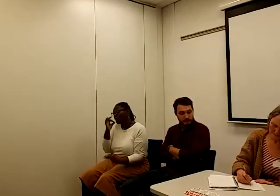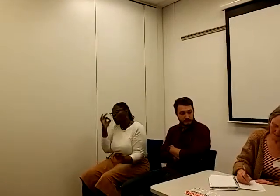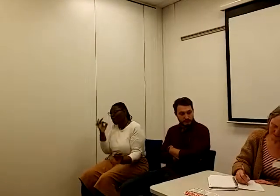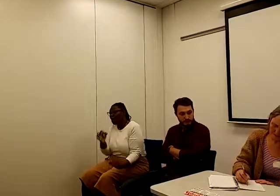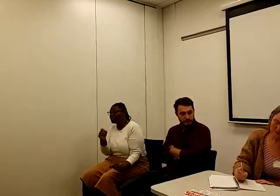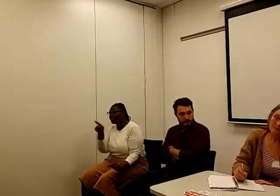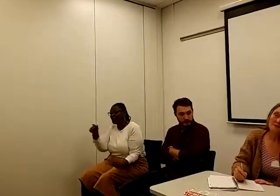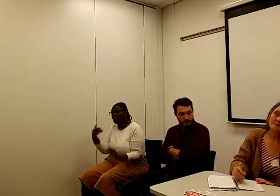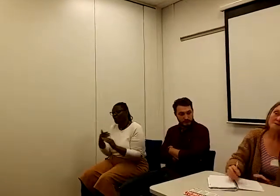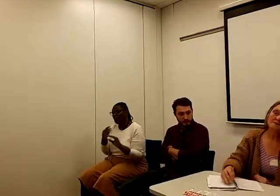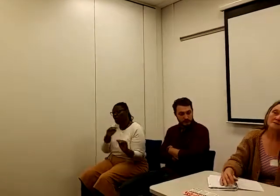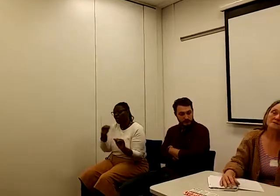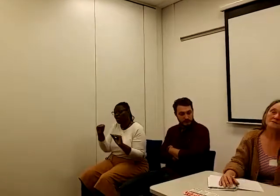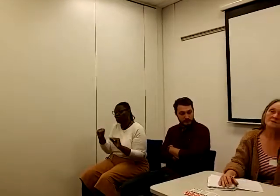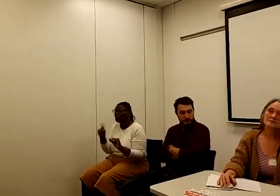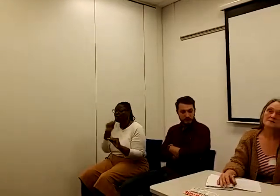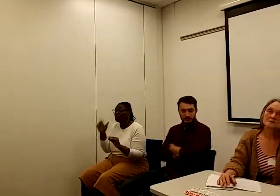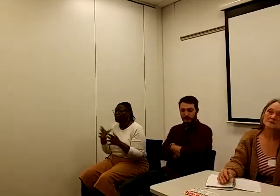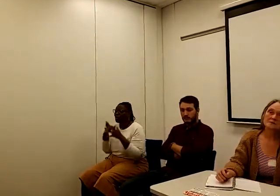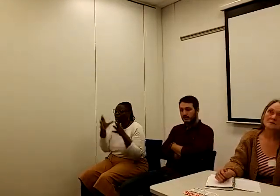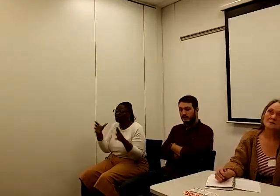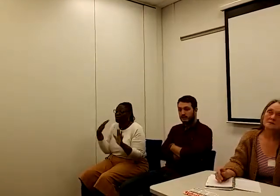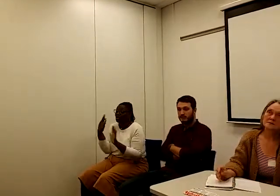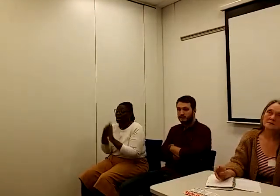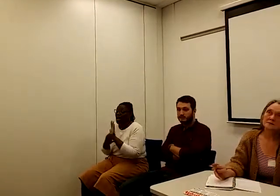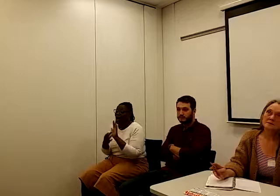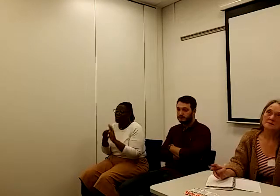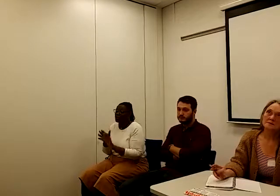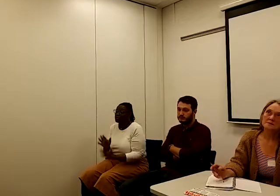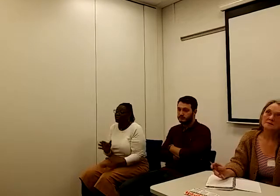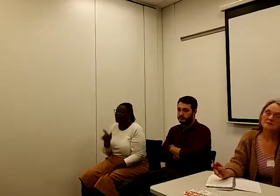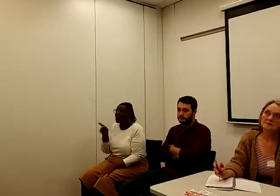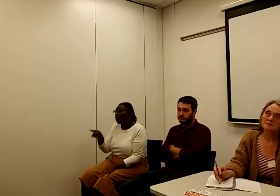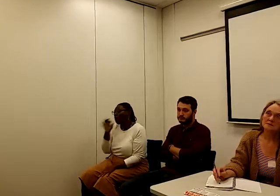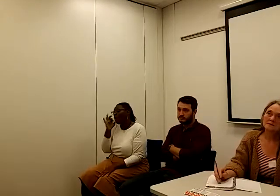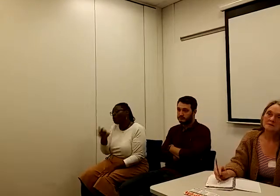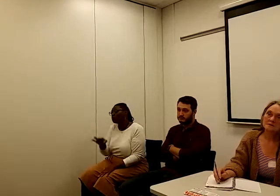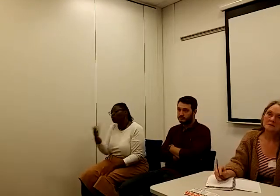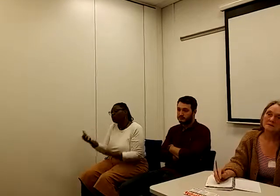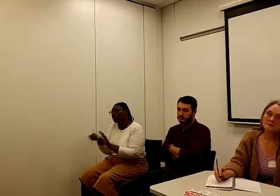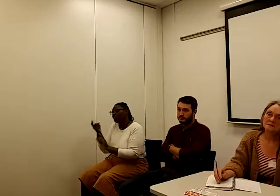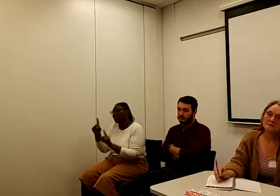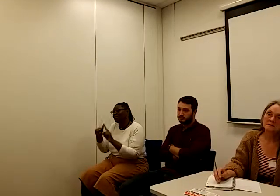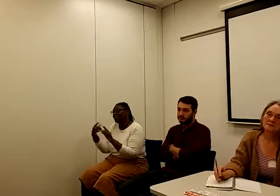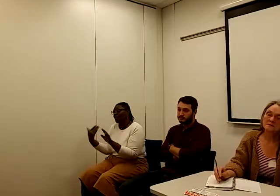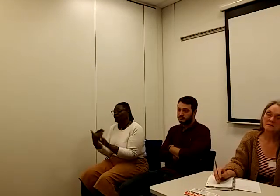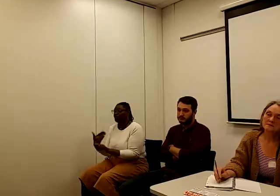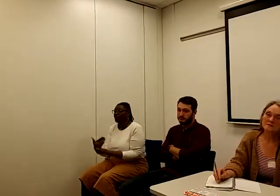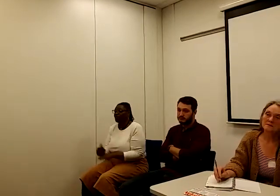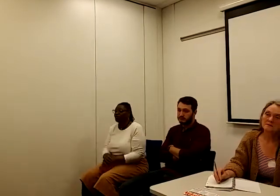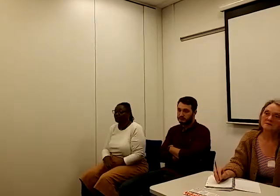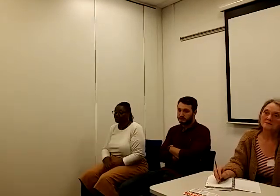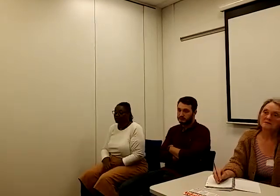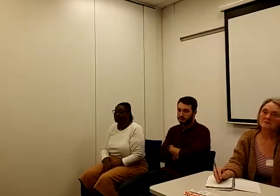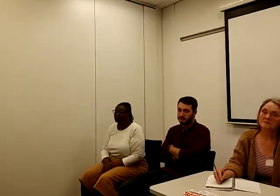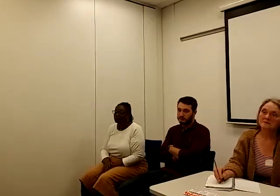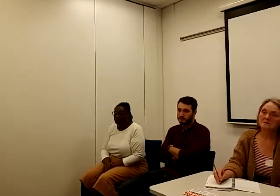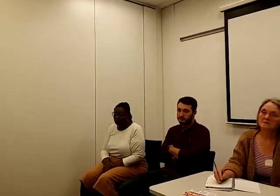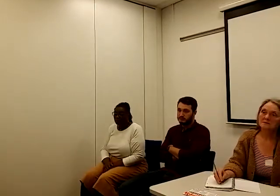your work coach to increase your hours or they will ask you to find another job somewhere else. And that's what you're going to find a lot of